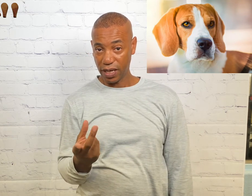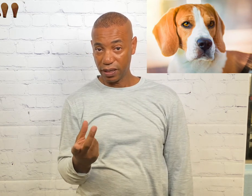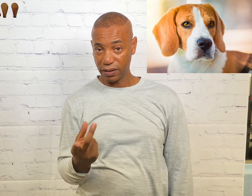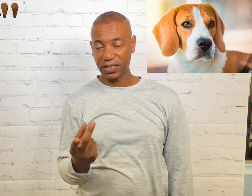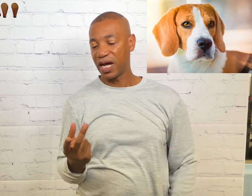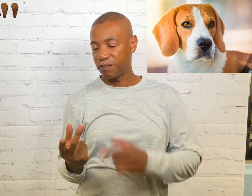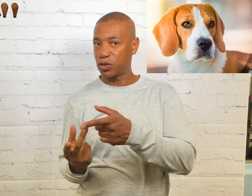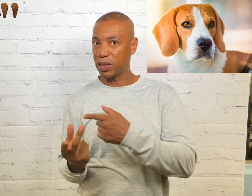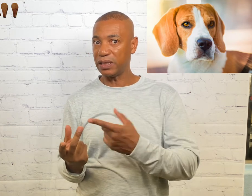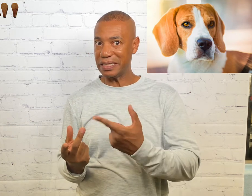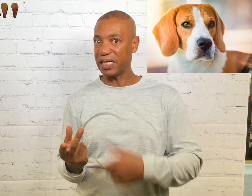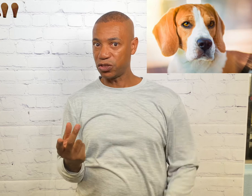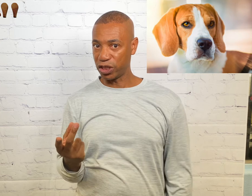That's kind of between D and G.